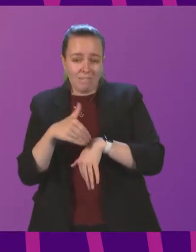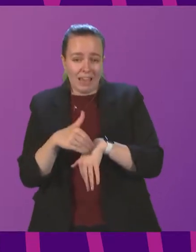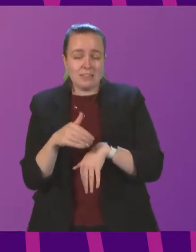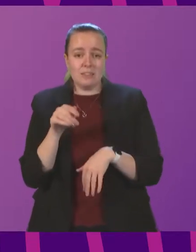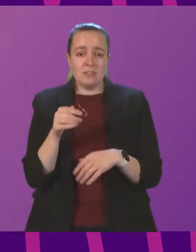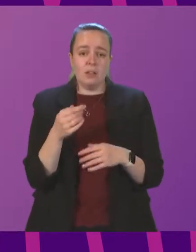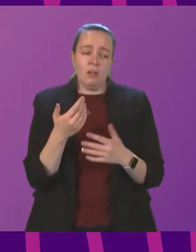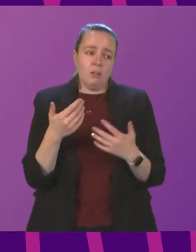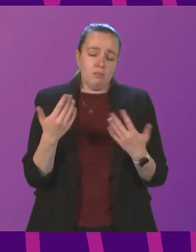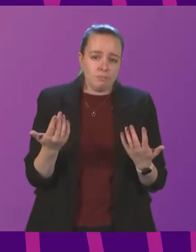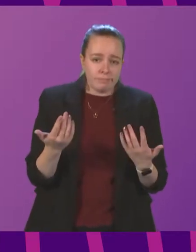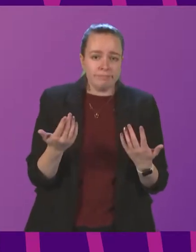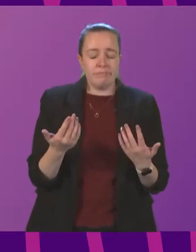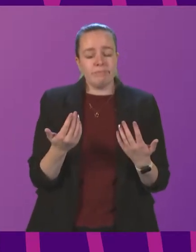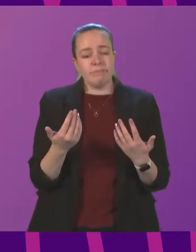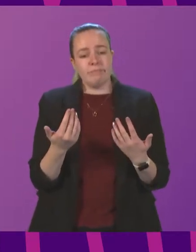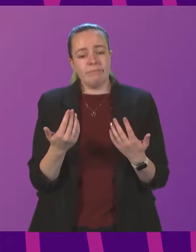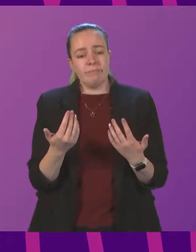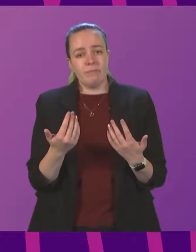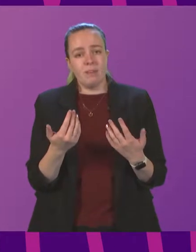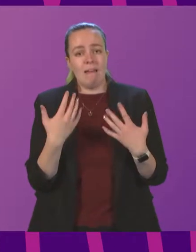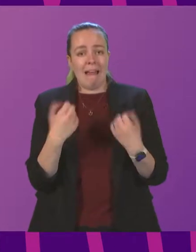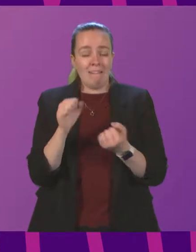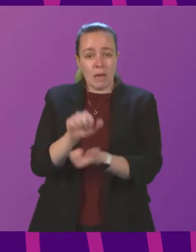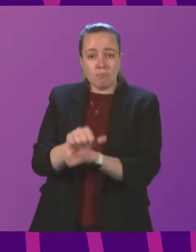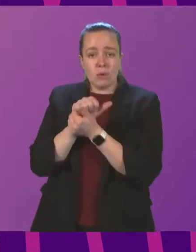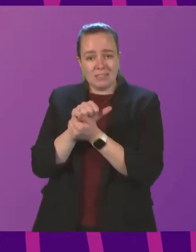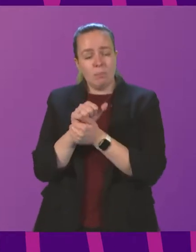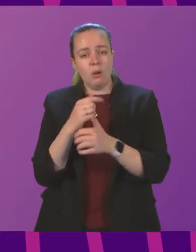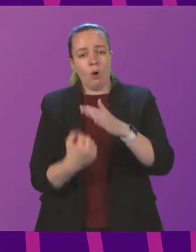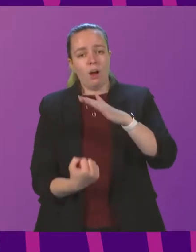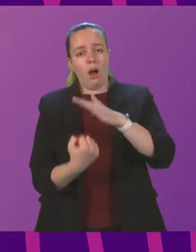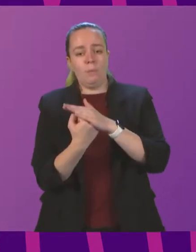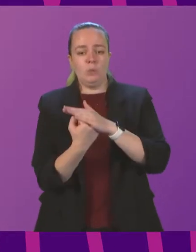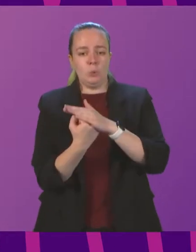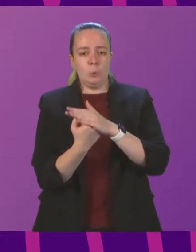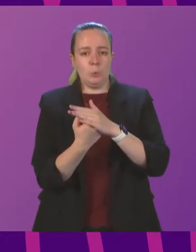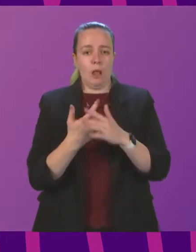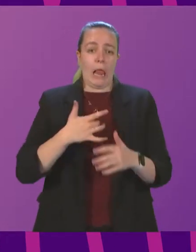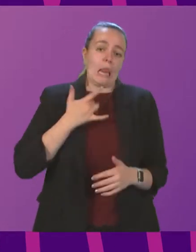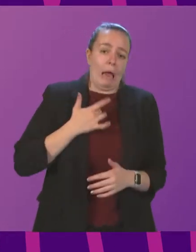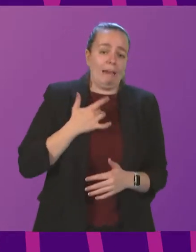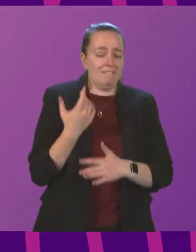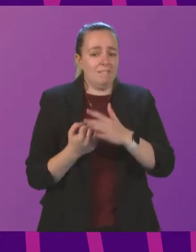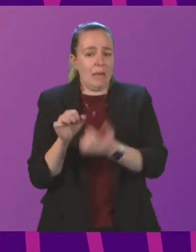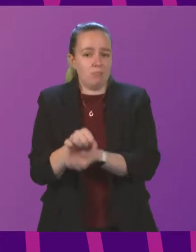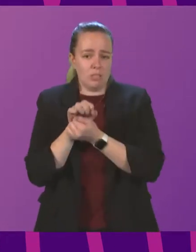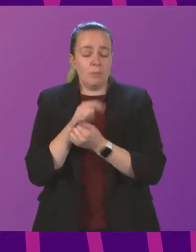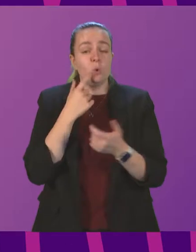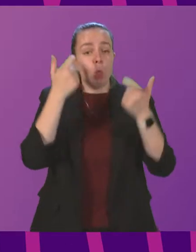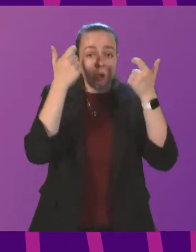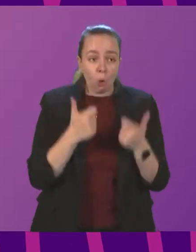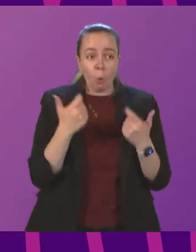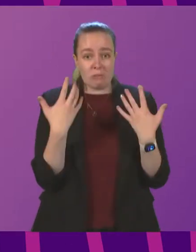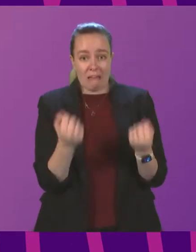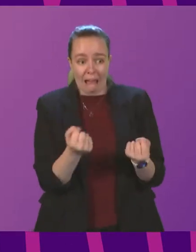are obviously imprisonment of up to life imprisonment. So the courts have at their disposal